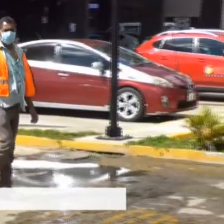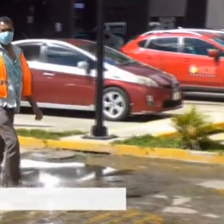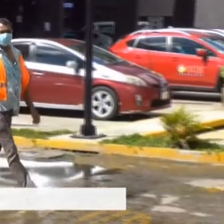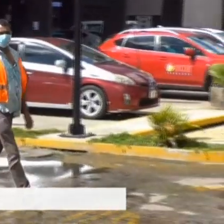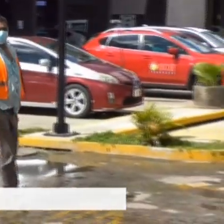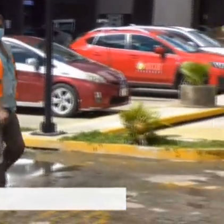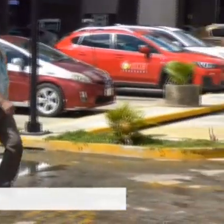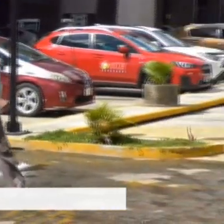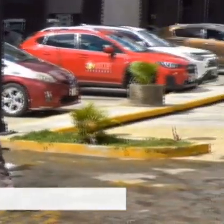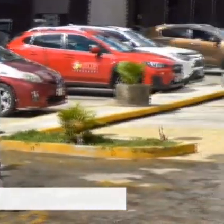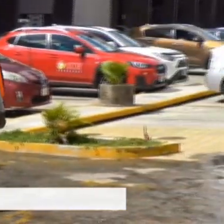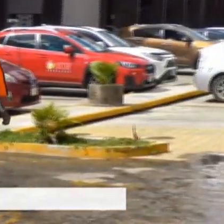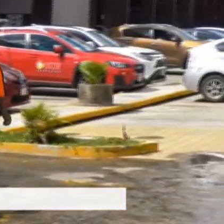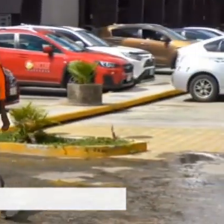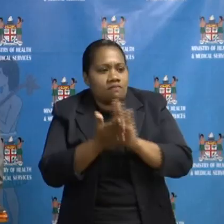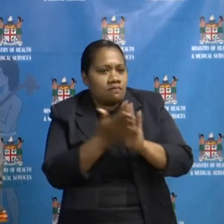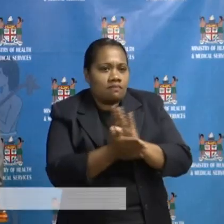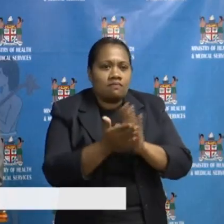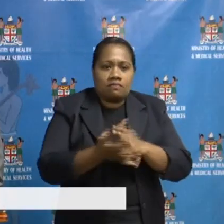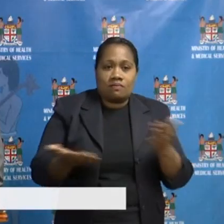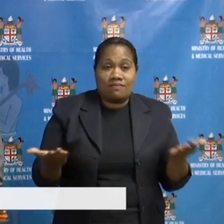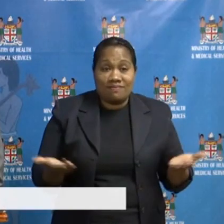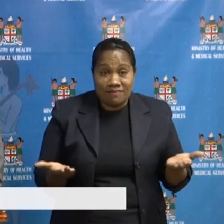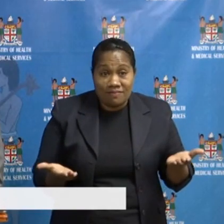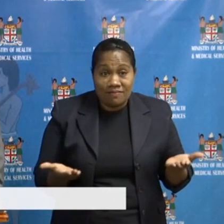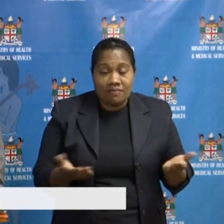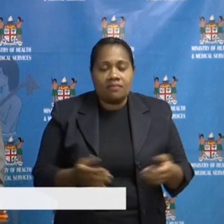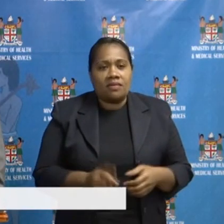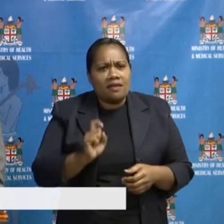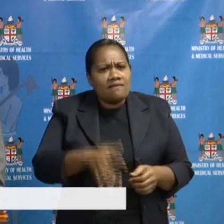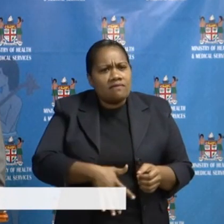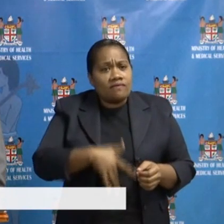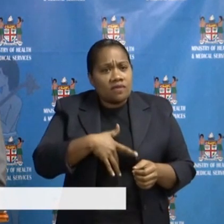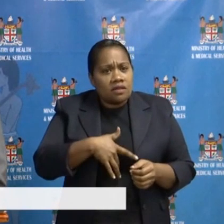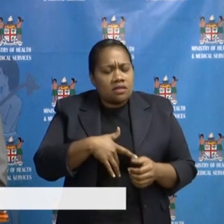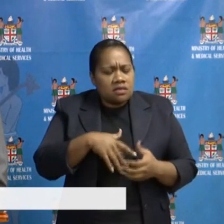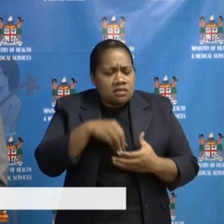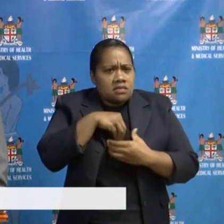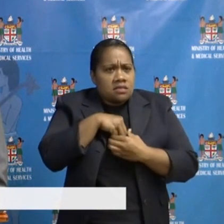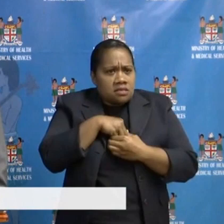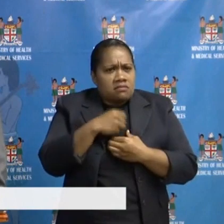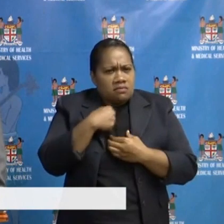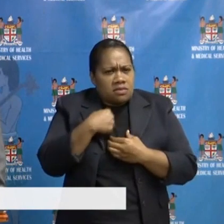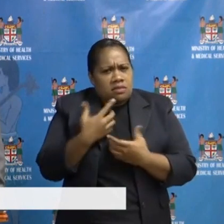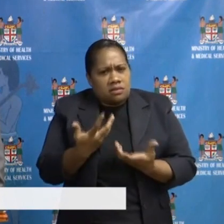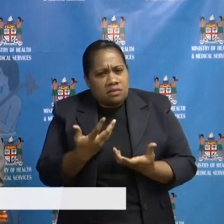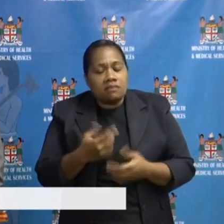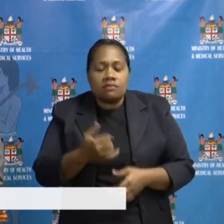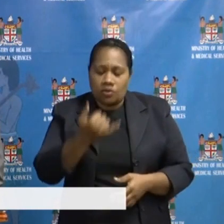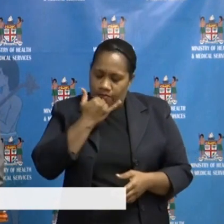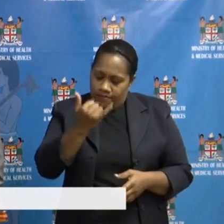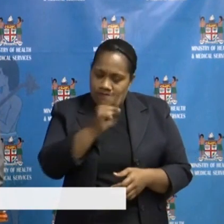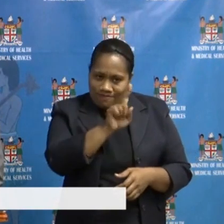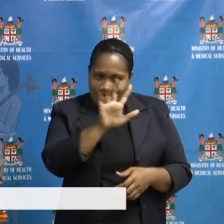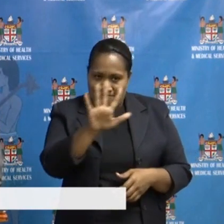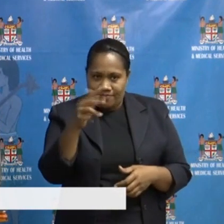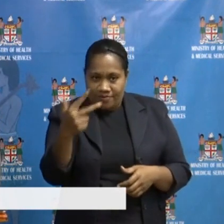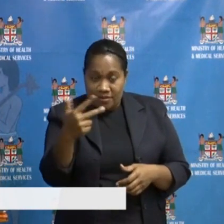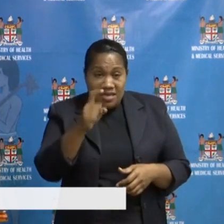feeling and where they've been. If you feel you have symptoms, call 158. If you know someone experiencing